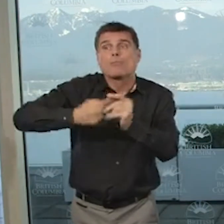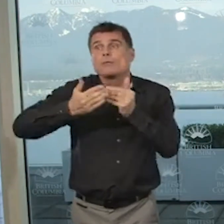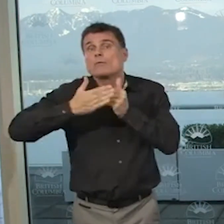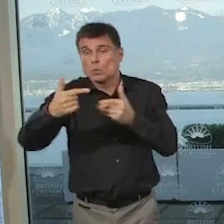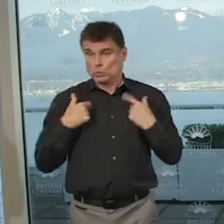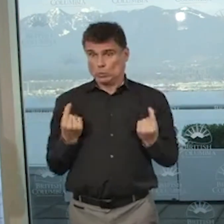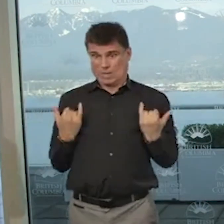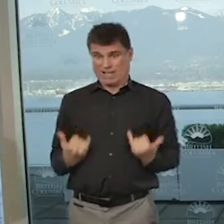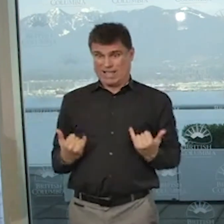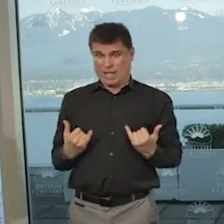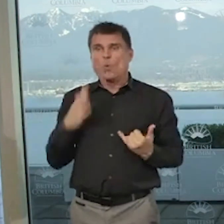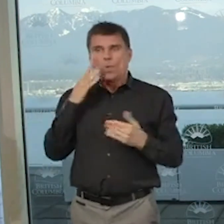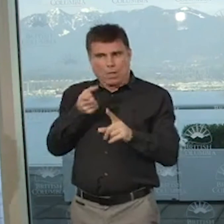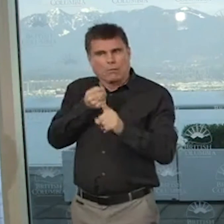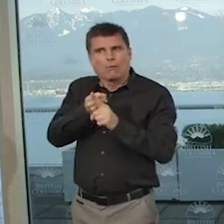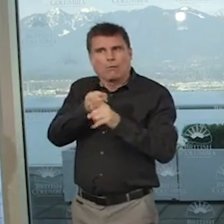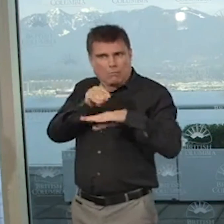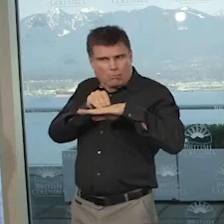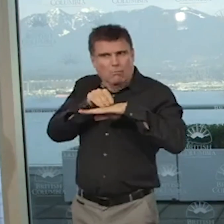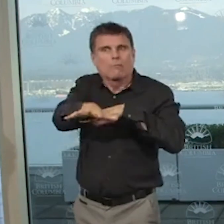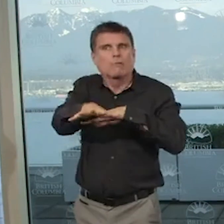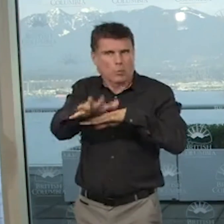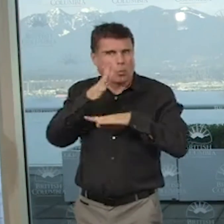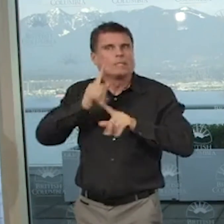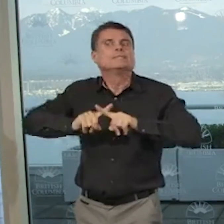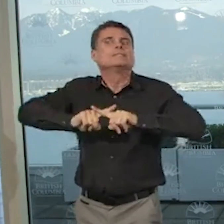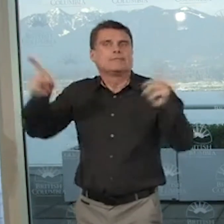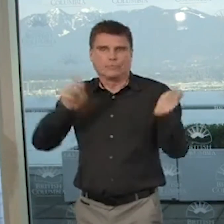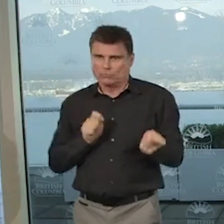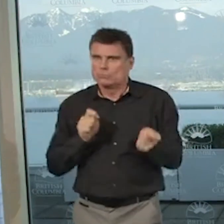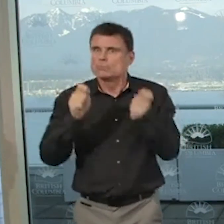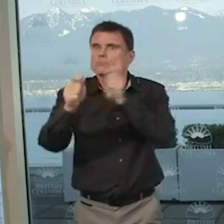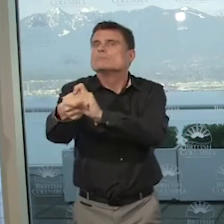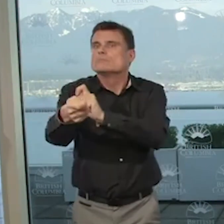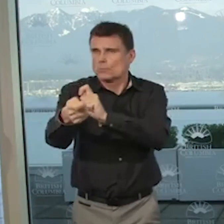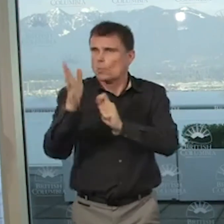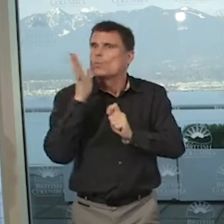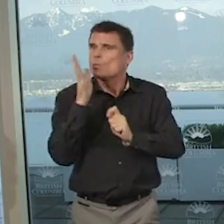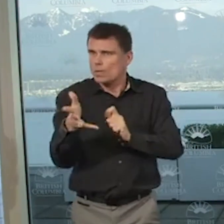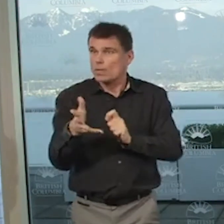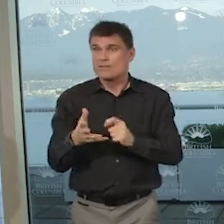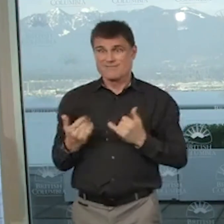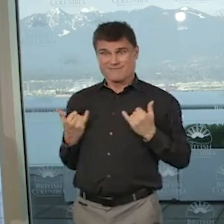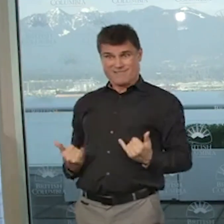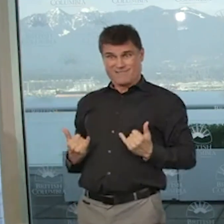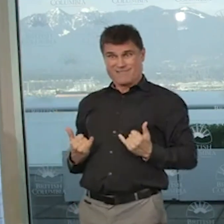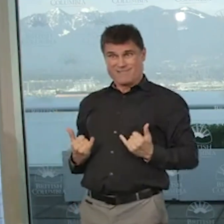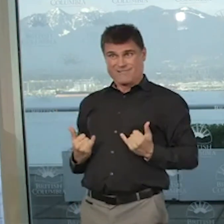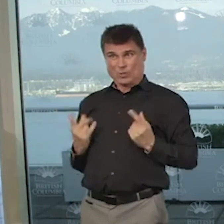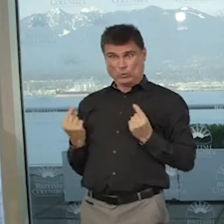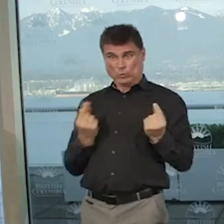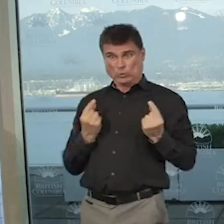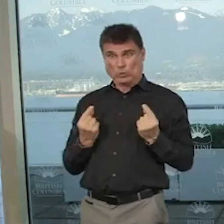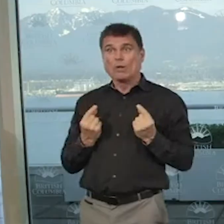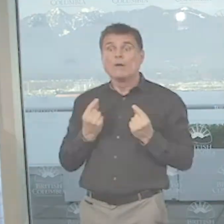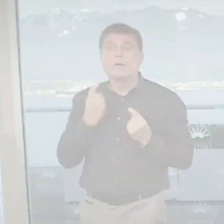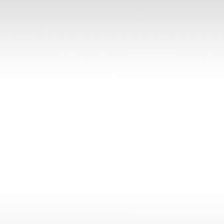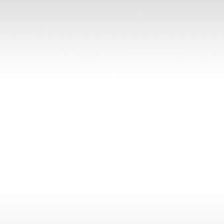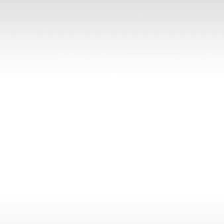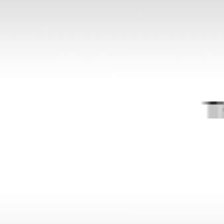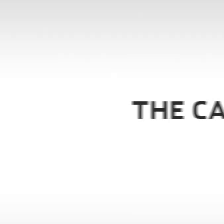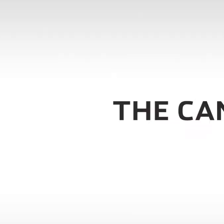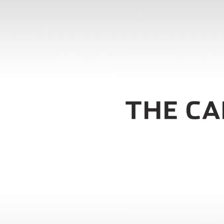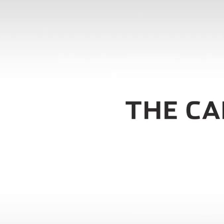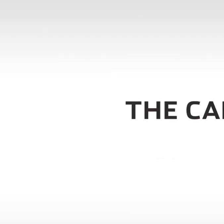The actions we take today are important, so right now and in the days and weeks and months ahead, we need to do what we're asked to do.